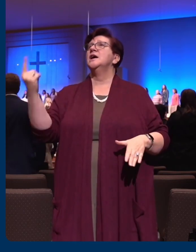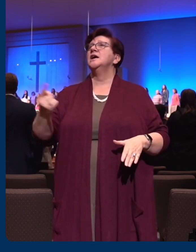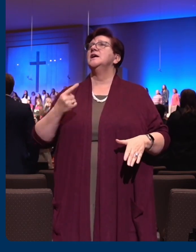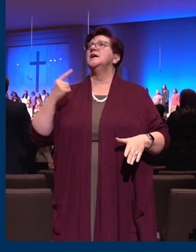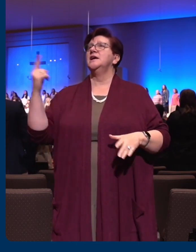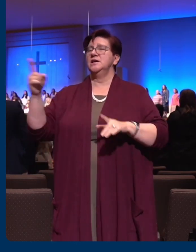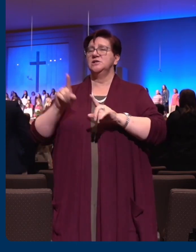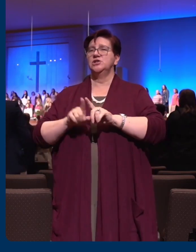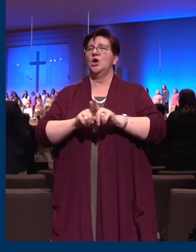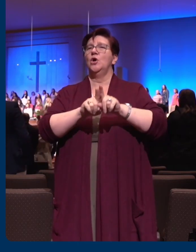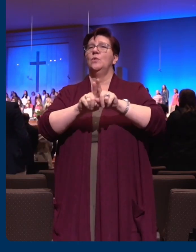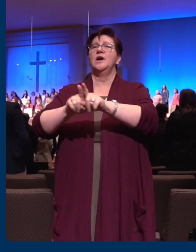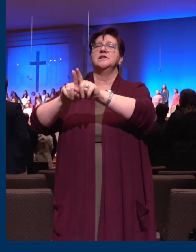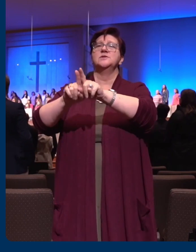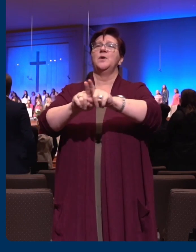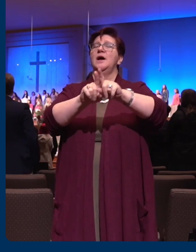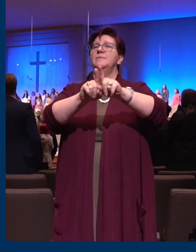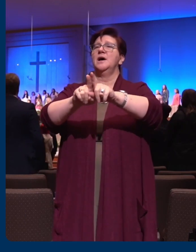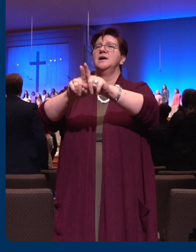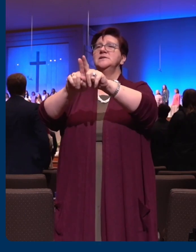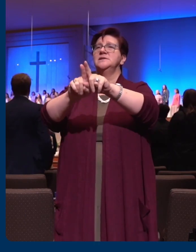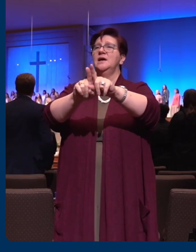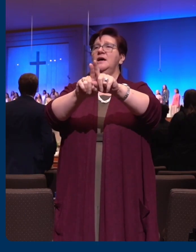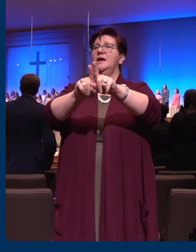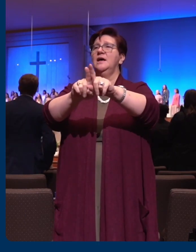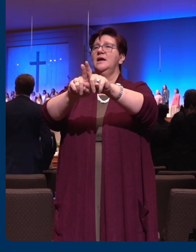is always by my side.